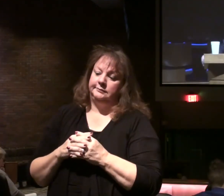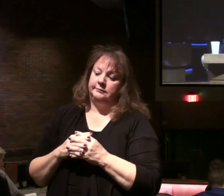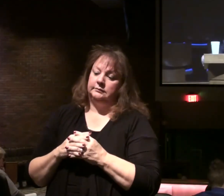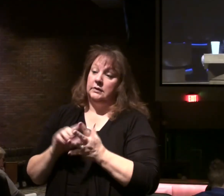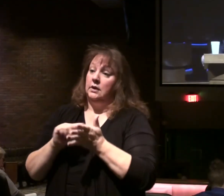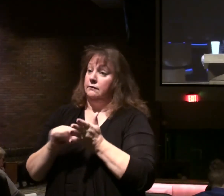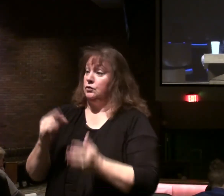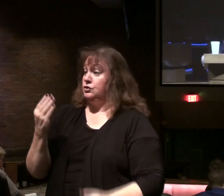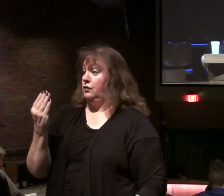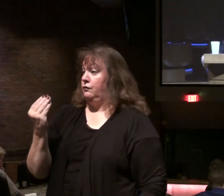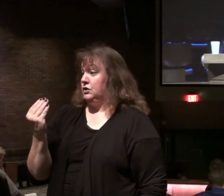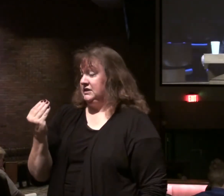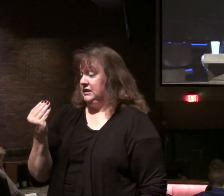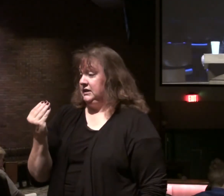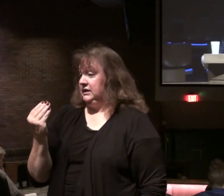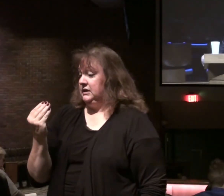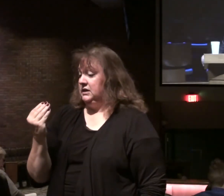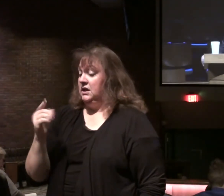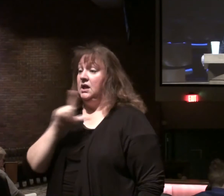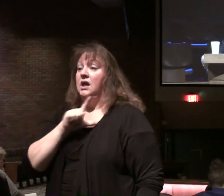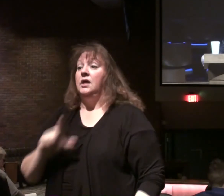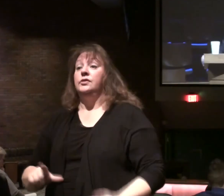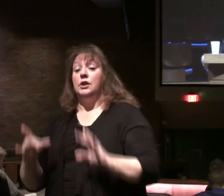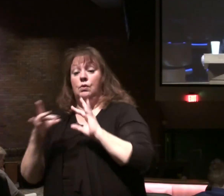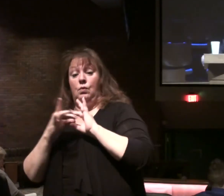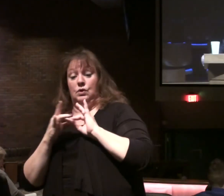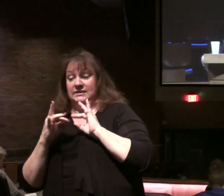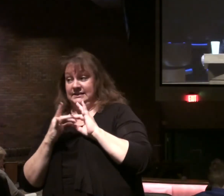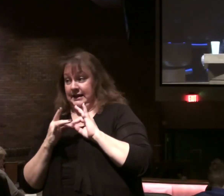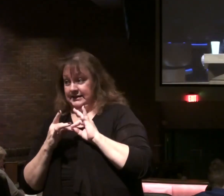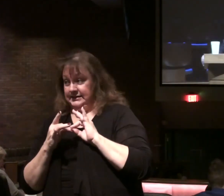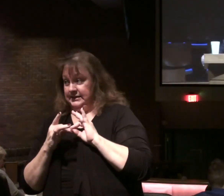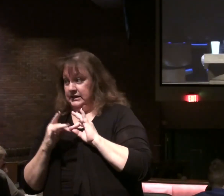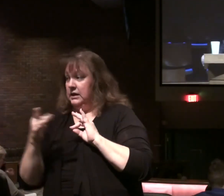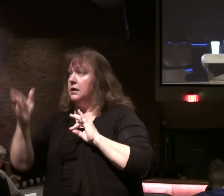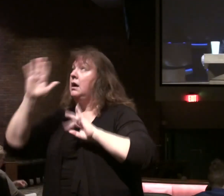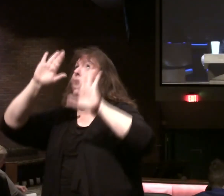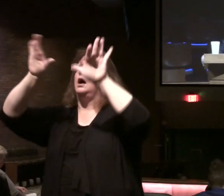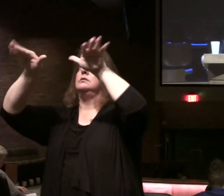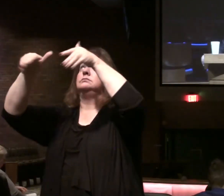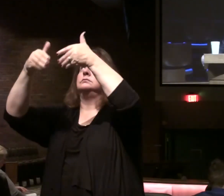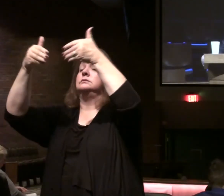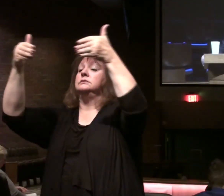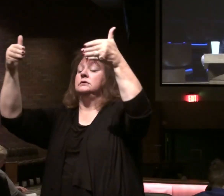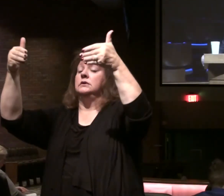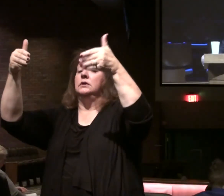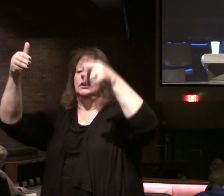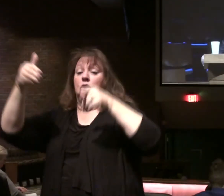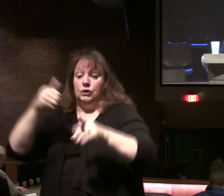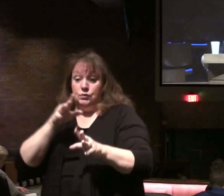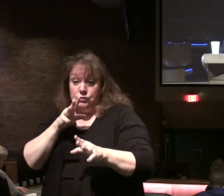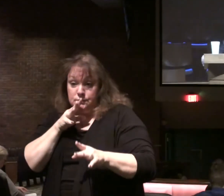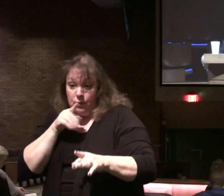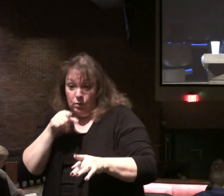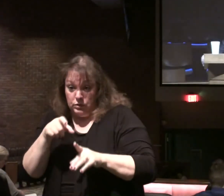Verse 14. Therefore thus says the Lord. The God of hosts. Because you have spoken this word. Behold. I am